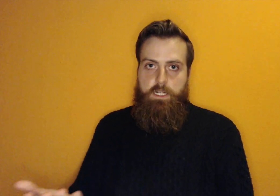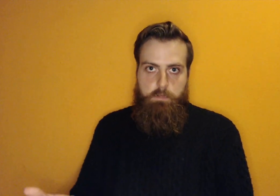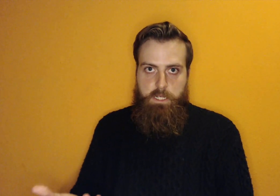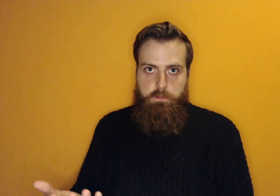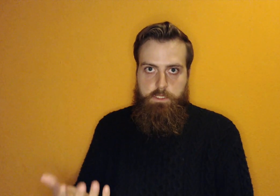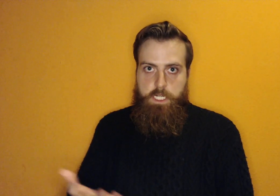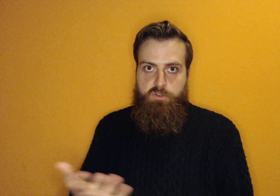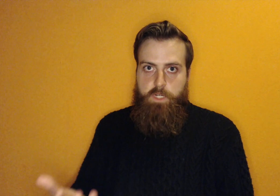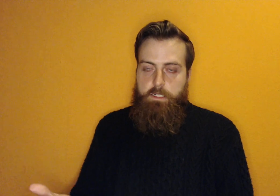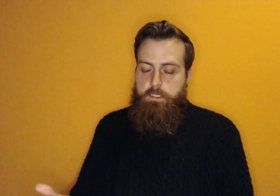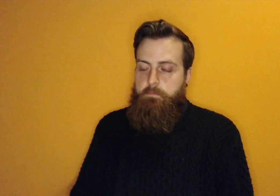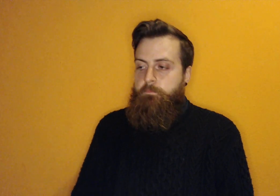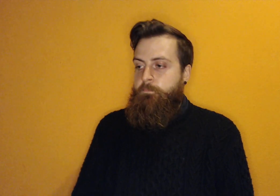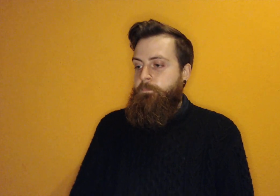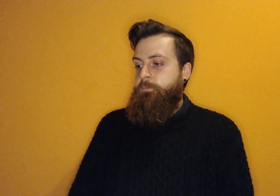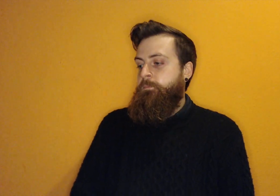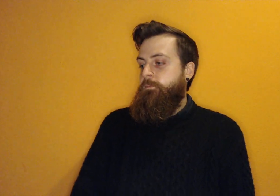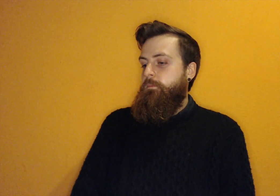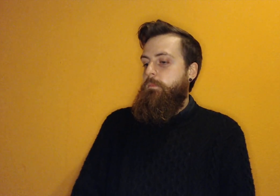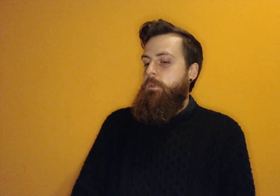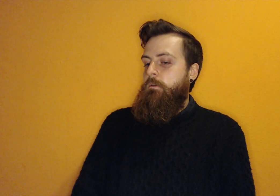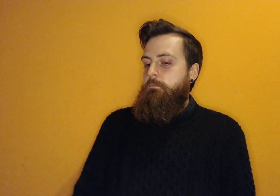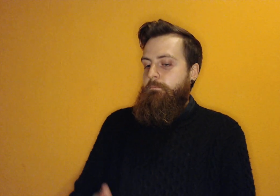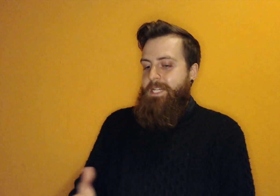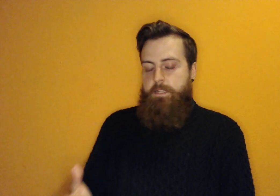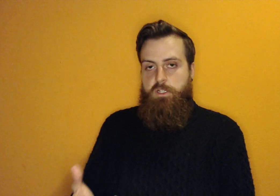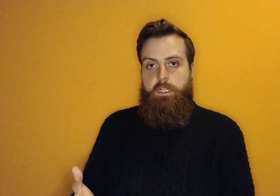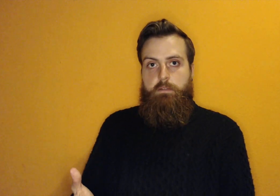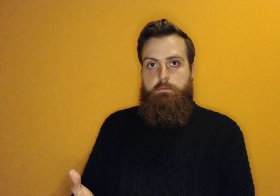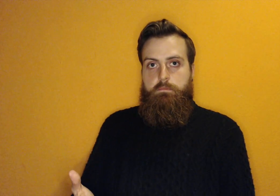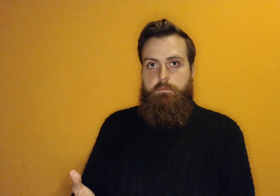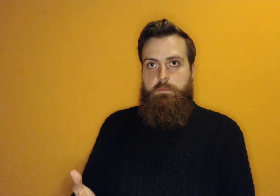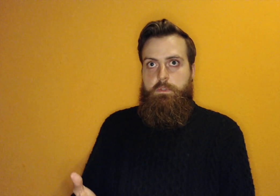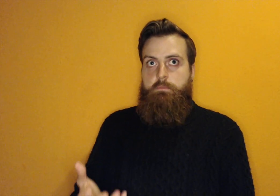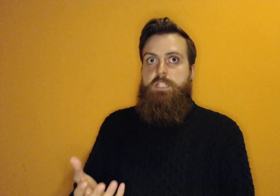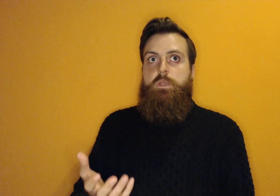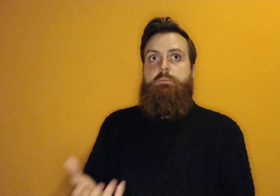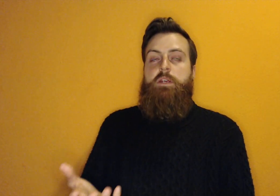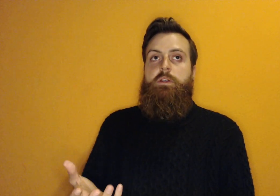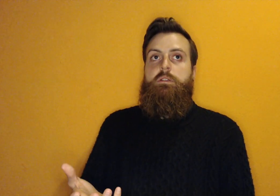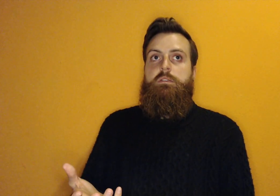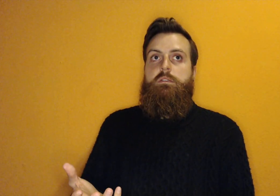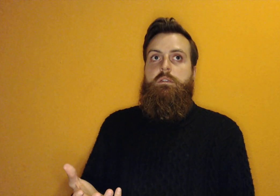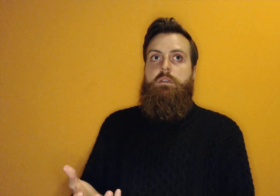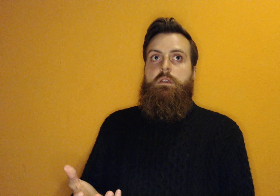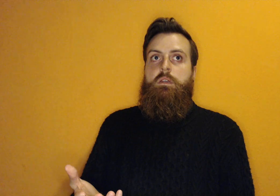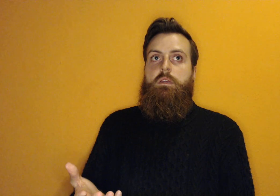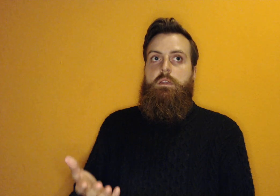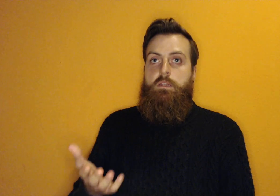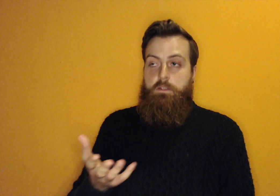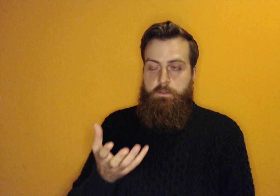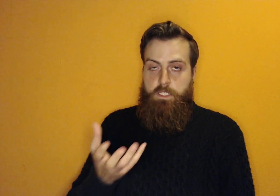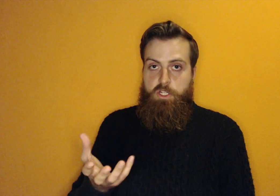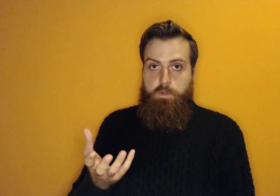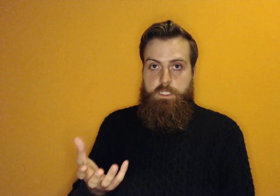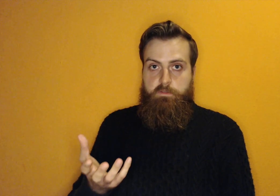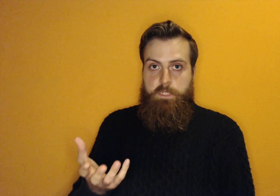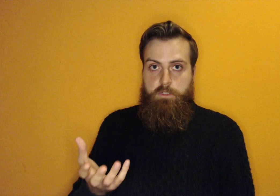about the nature of reality. But actually, the mystical experience, this unitive mystical